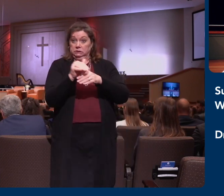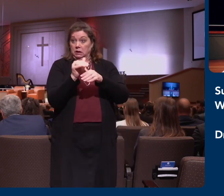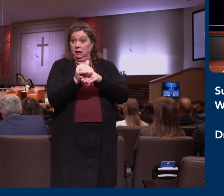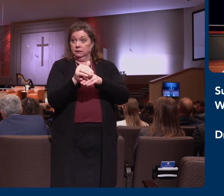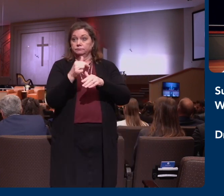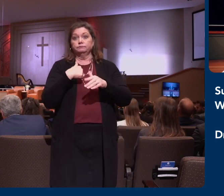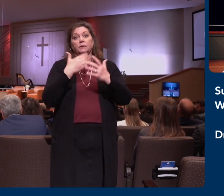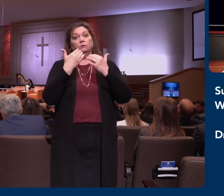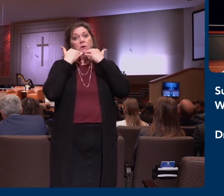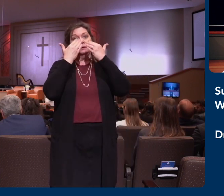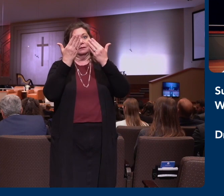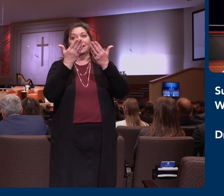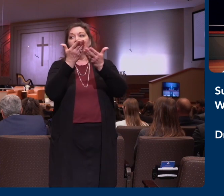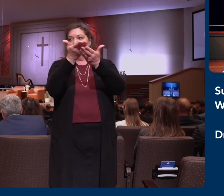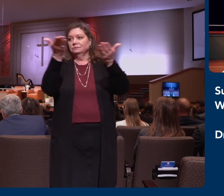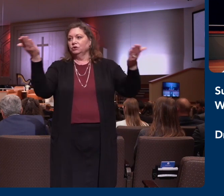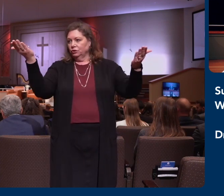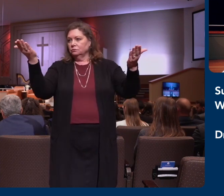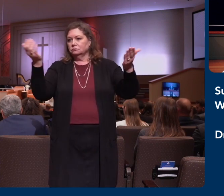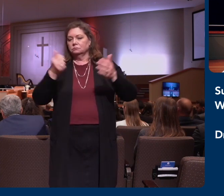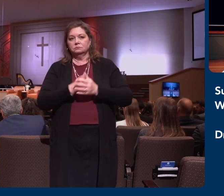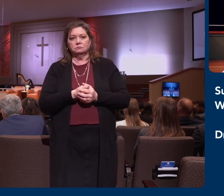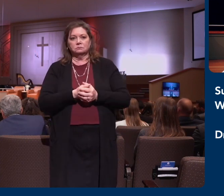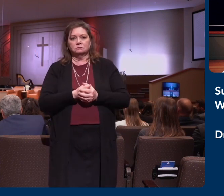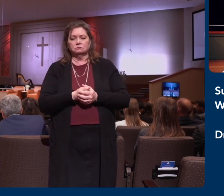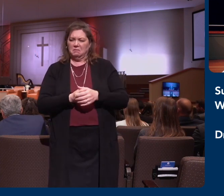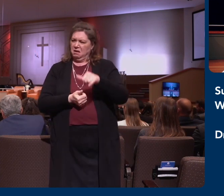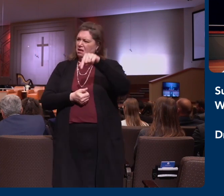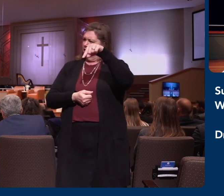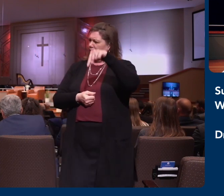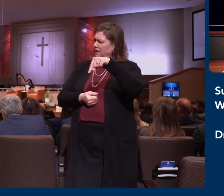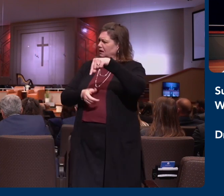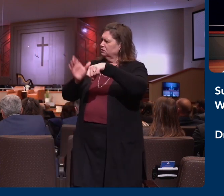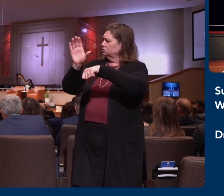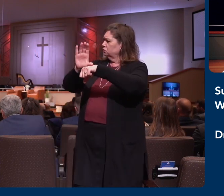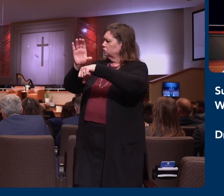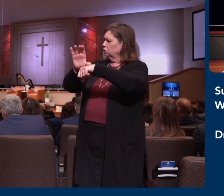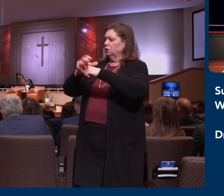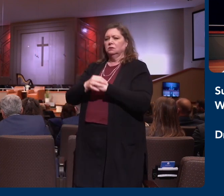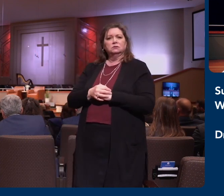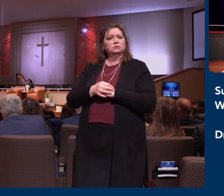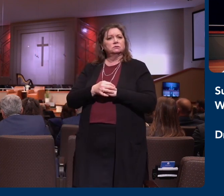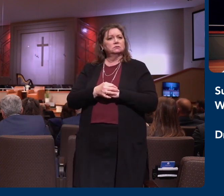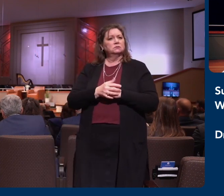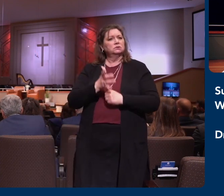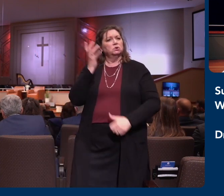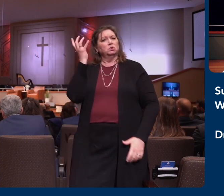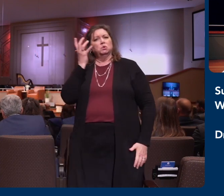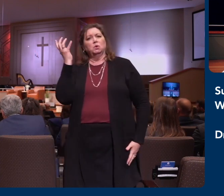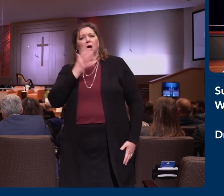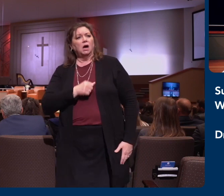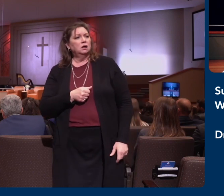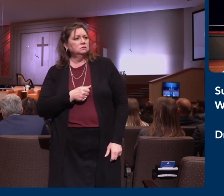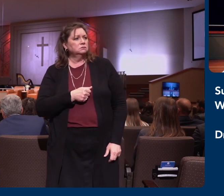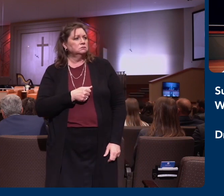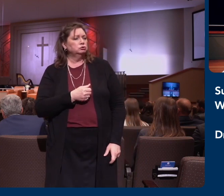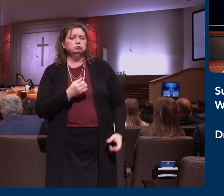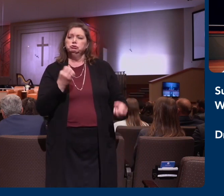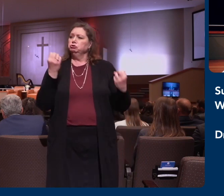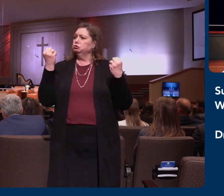stop and think for just a moment, the countless pastors and missionaries, churches that have been started,